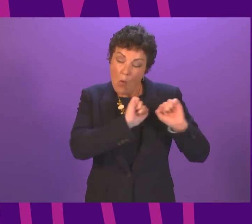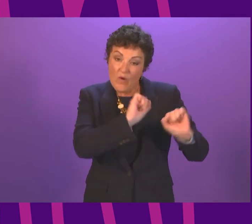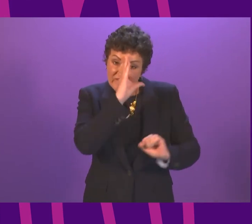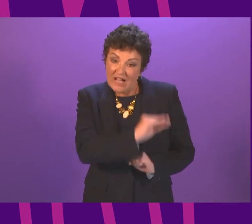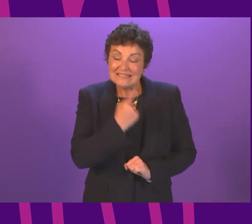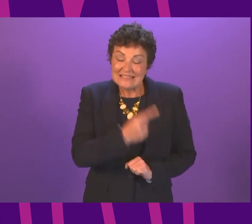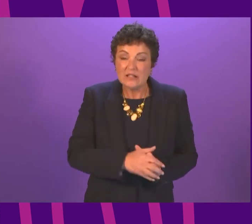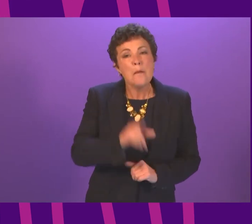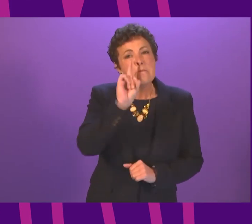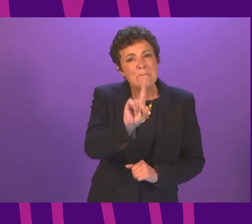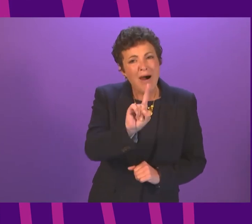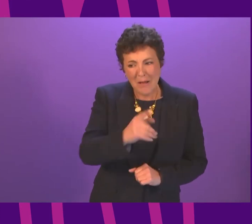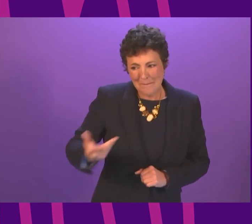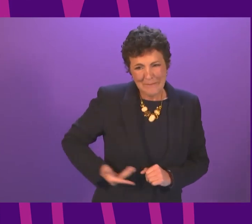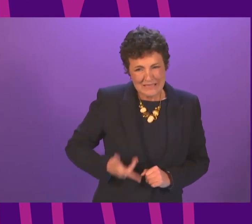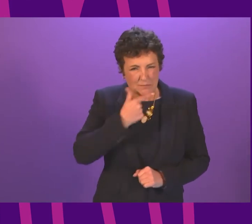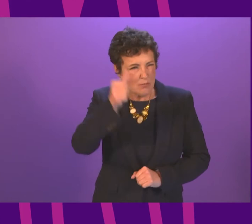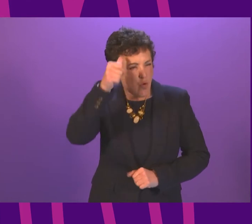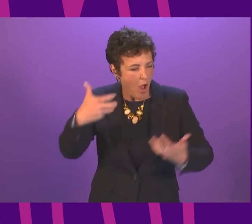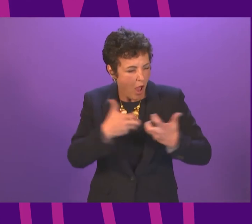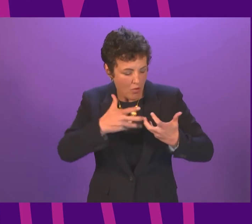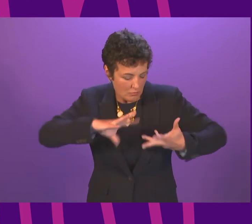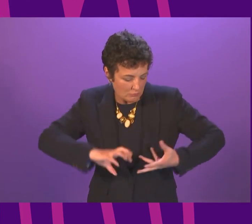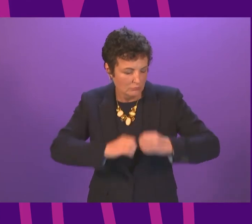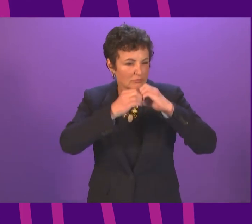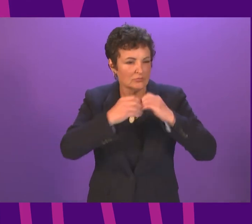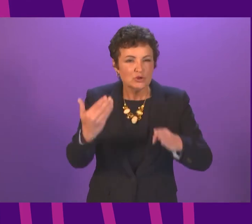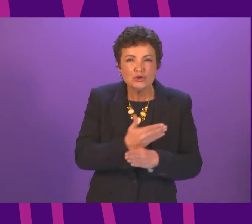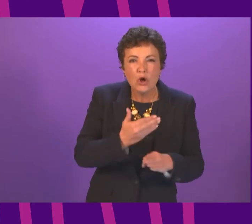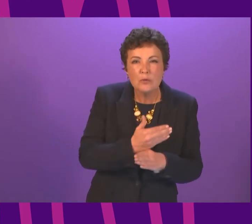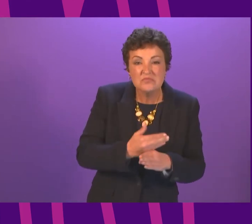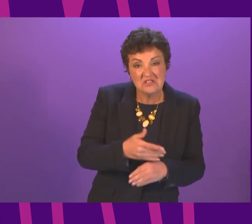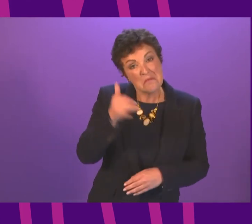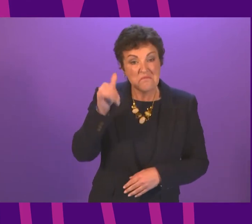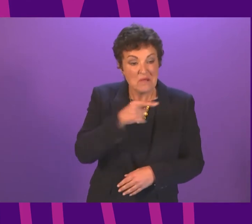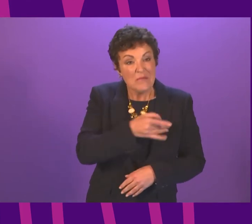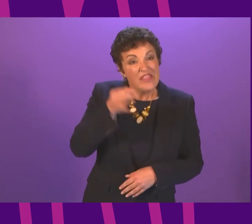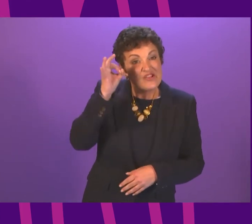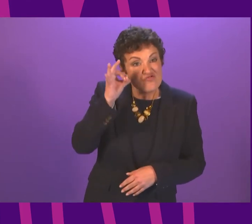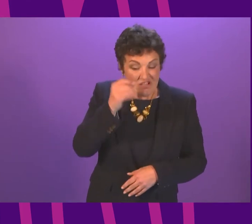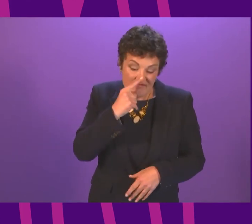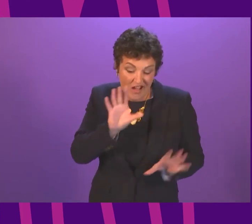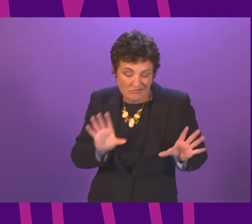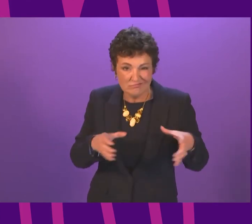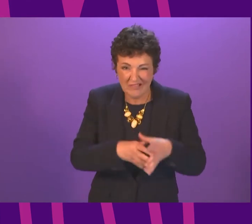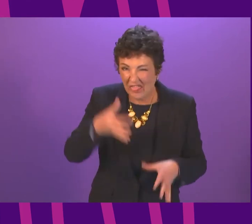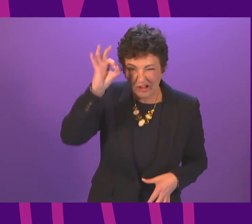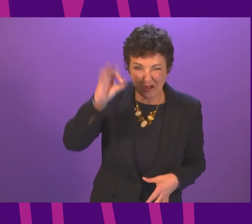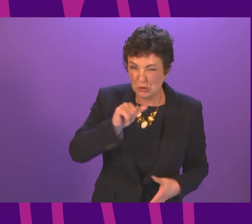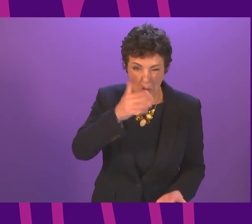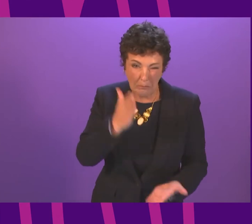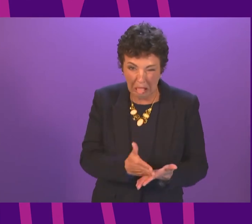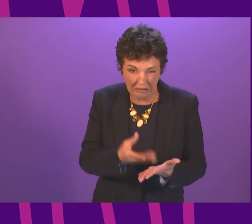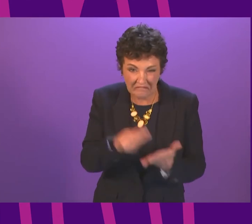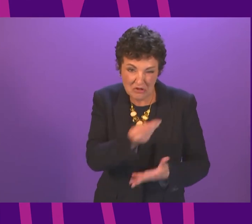of business people who understand how to create jobs, it the Greens who might get a seat around the First Minister's table. A Green Party that does not even believe in